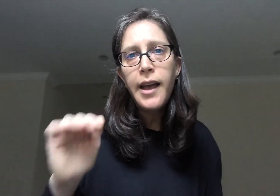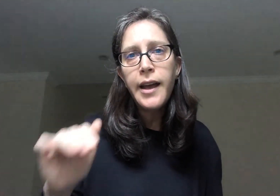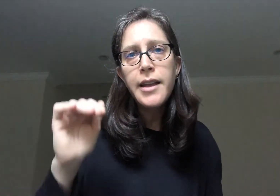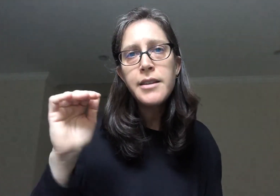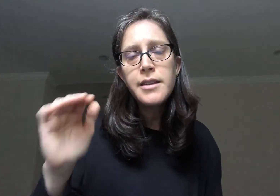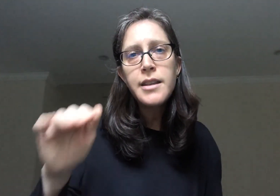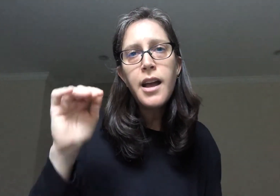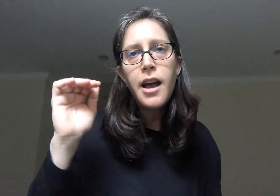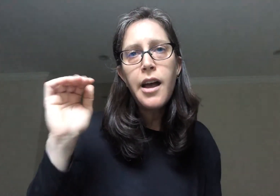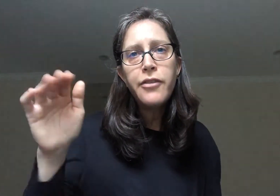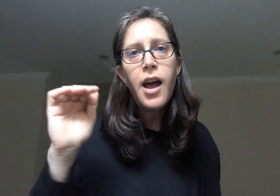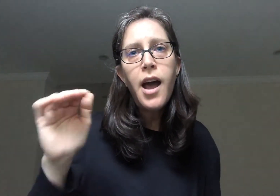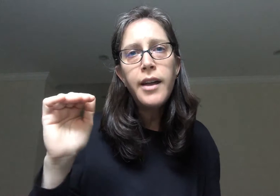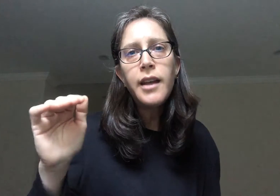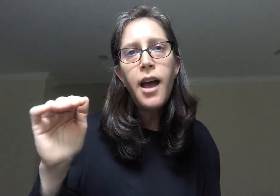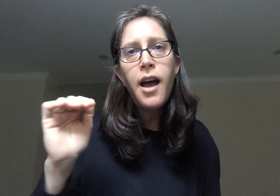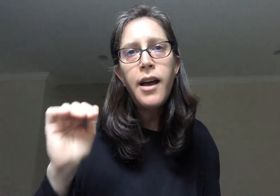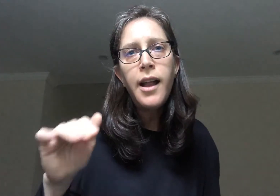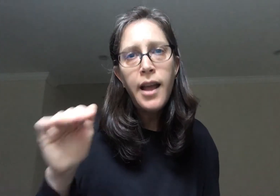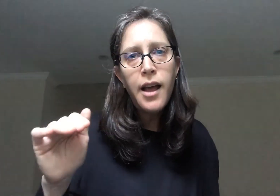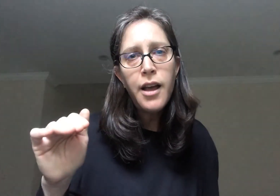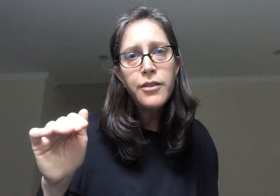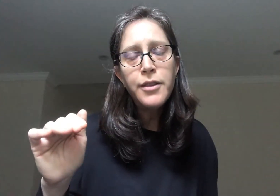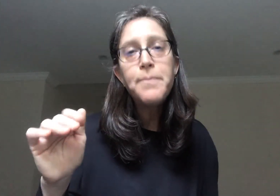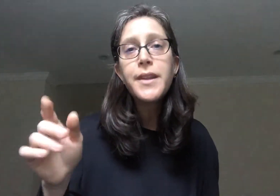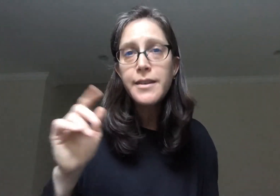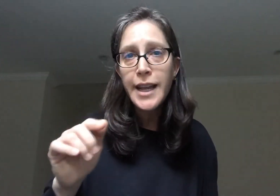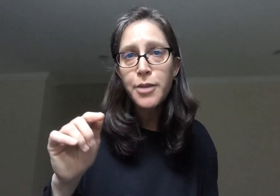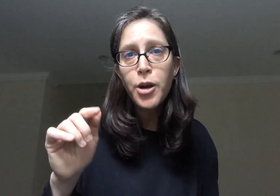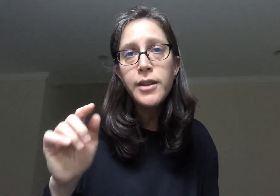Eretz. Zavat. Chalav. Second part.